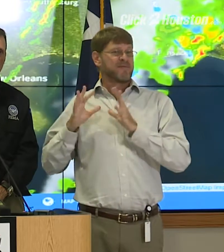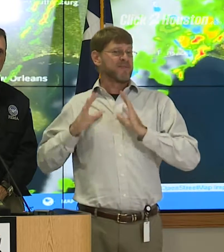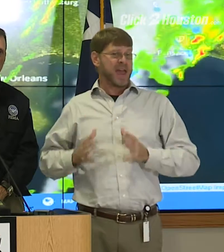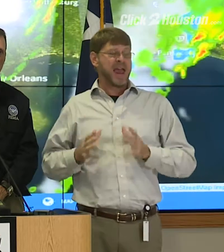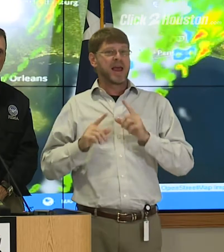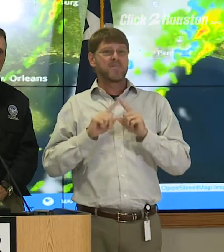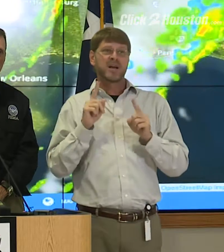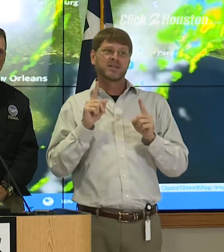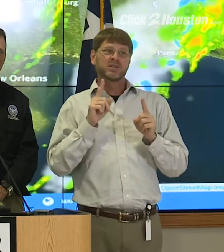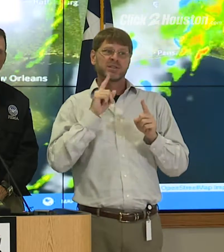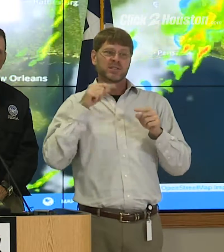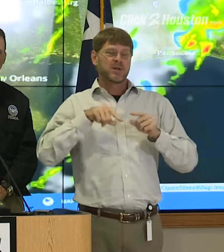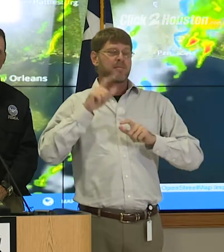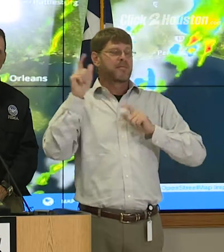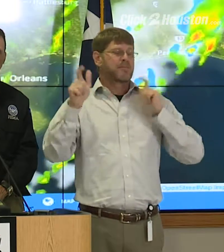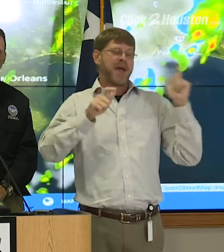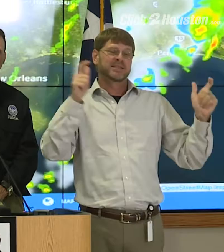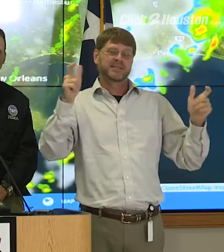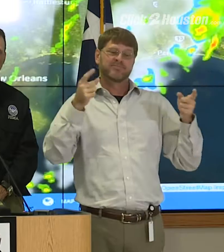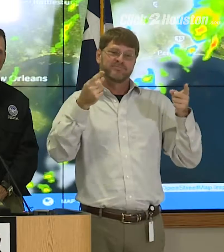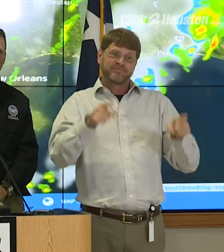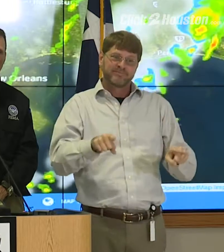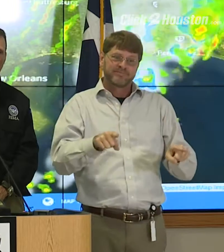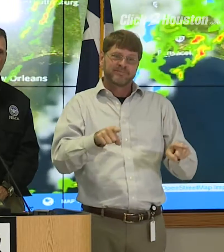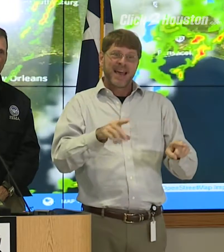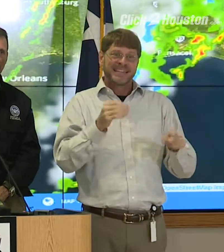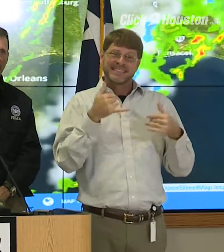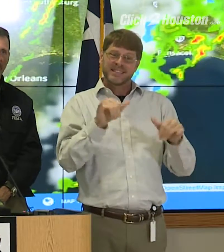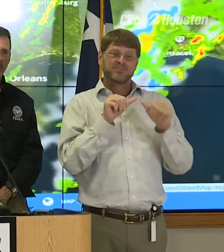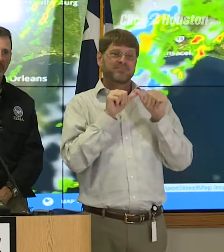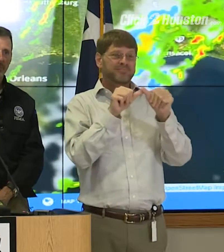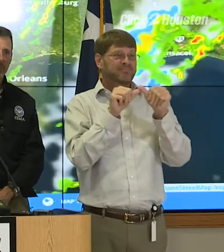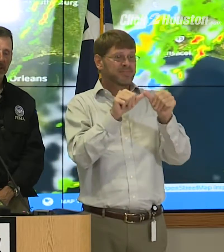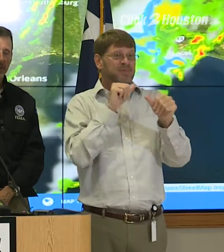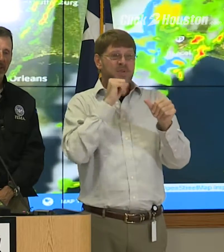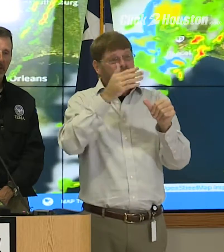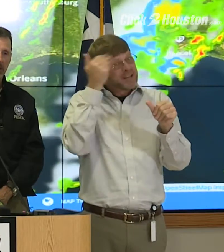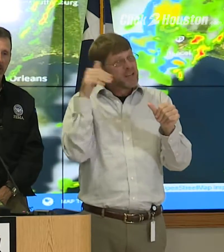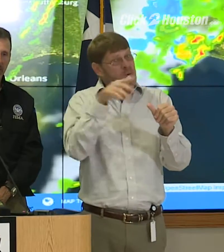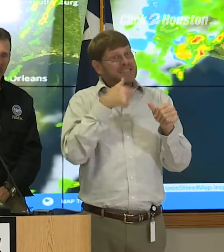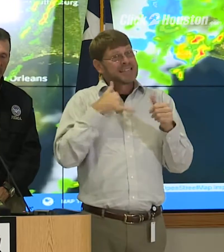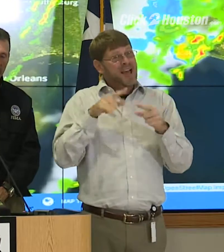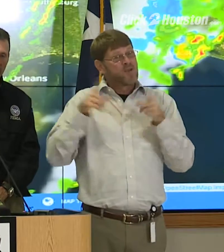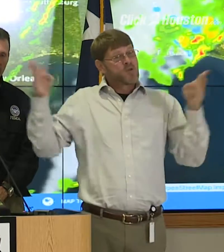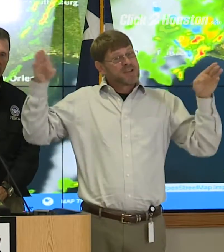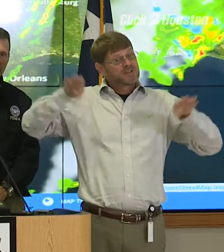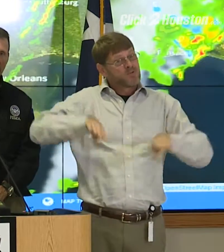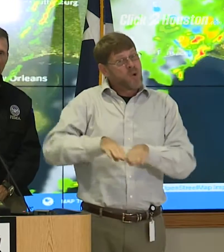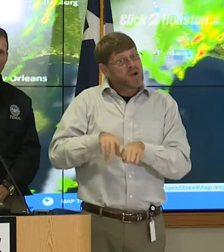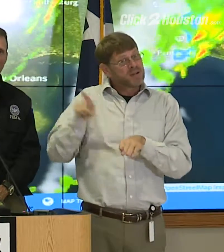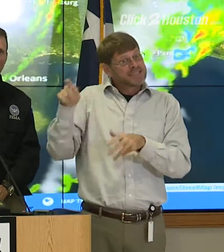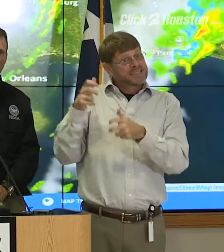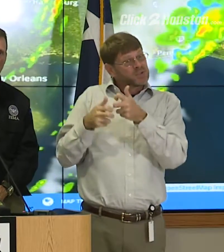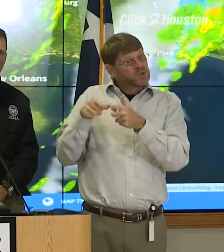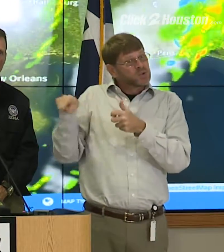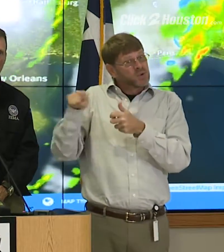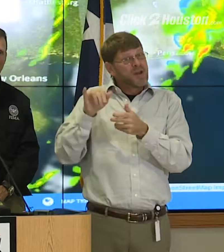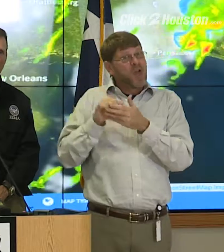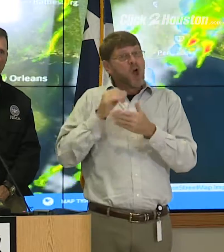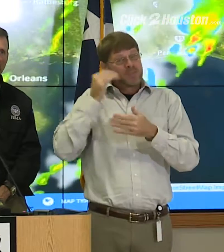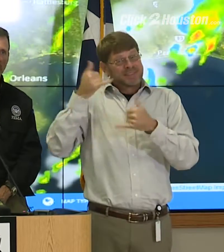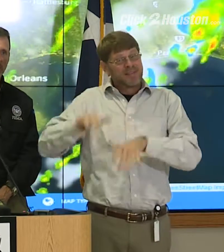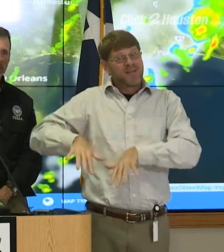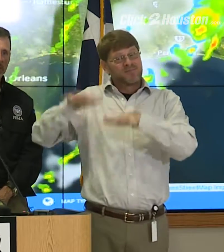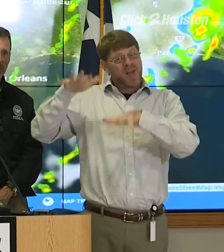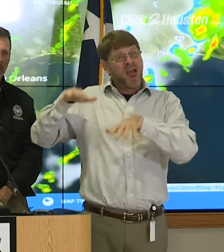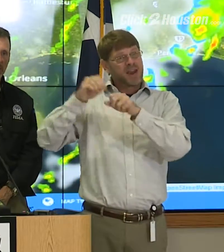But this is, this is such a massive event and it's still ongoing. Don't forget, we've still got the reservoir situation where homes are flooding